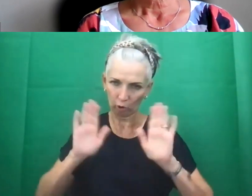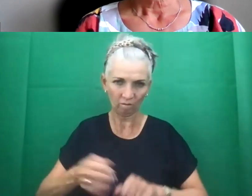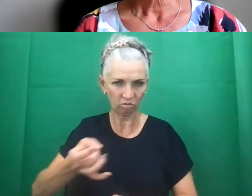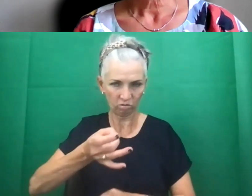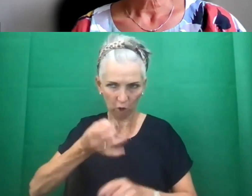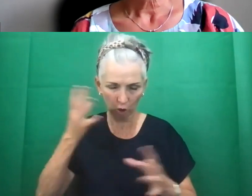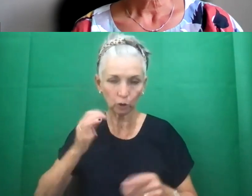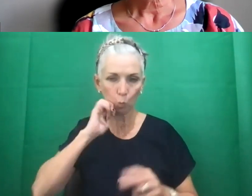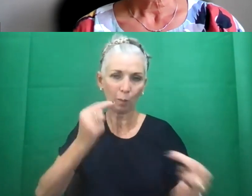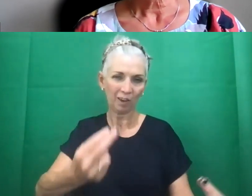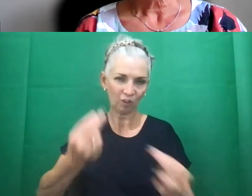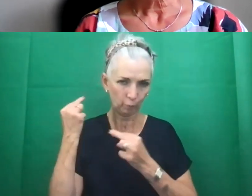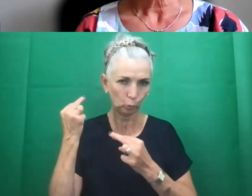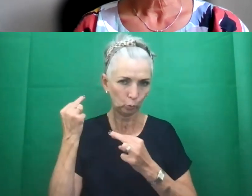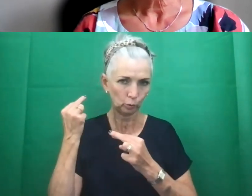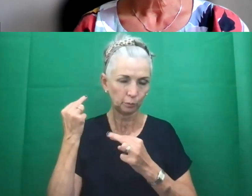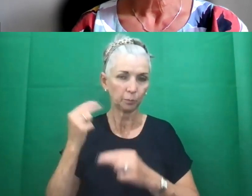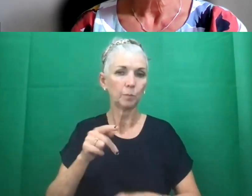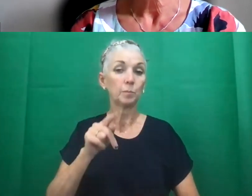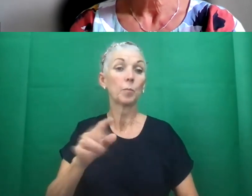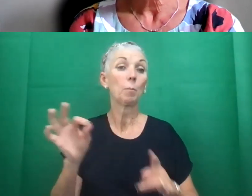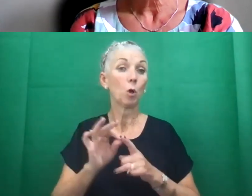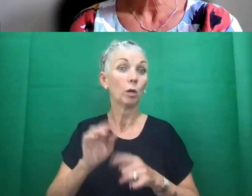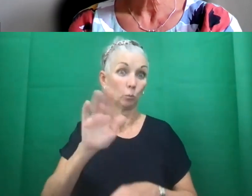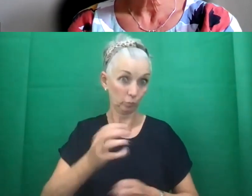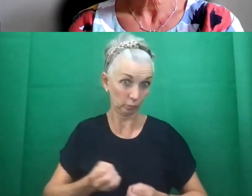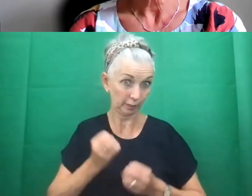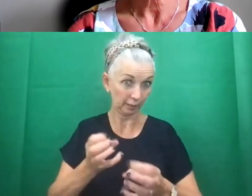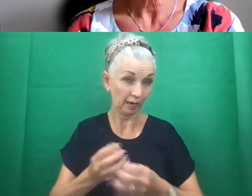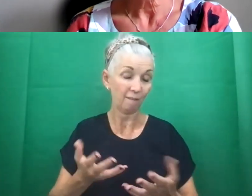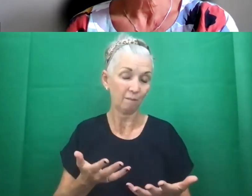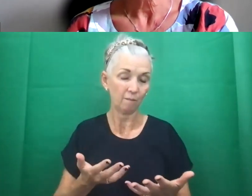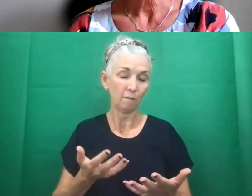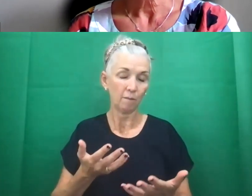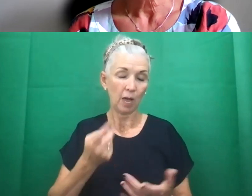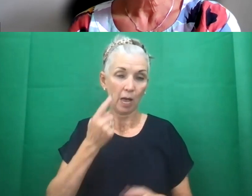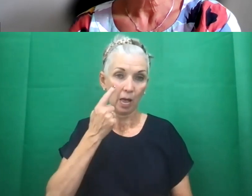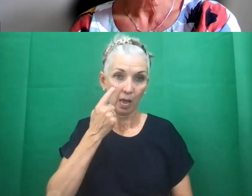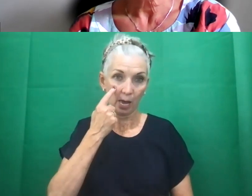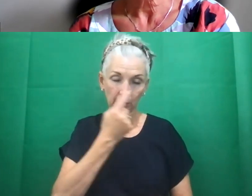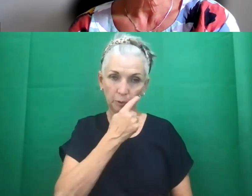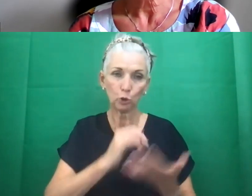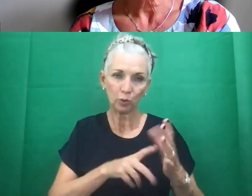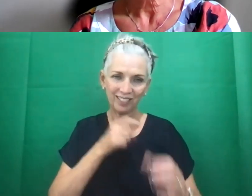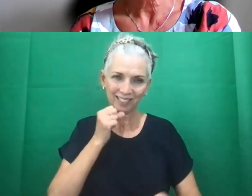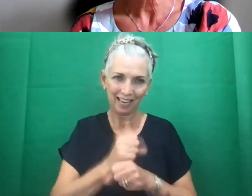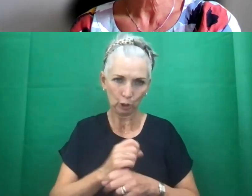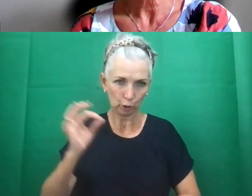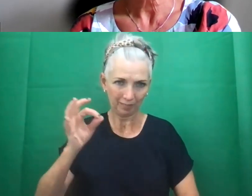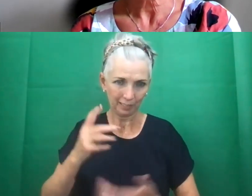Can I just add that we actually provided evidence to the SAGE committee about the premature deaths of